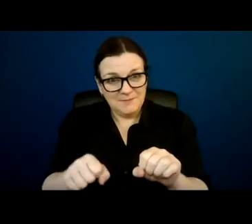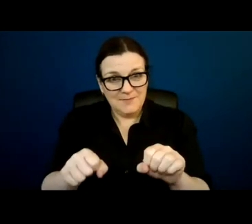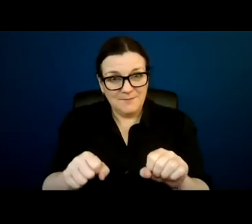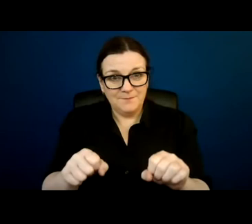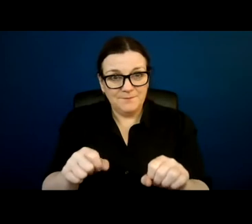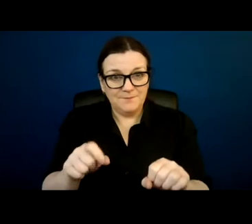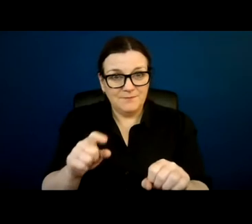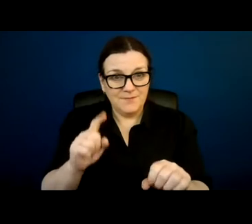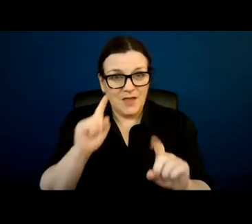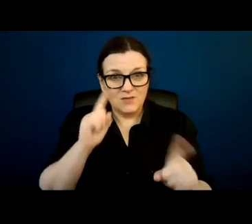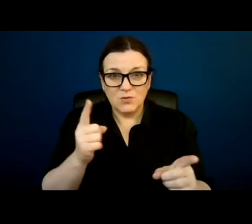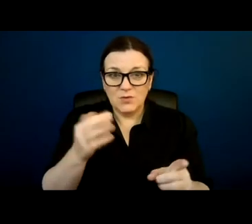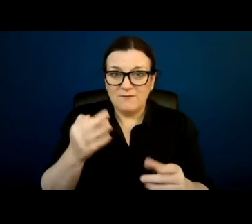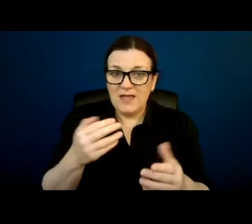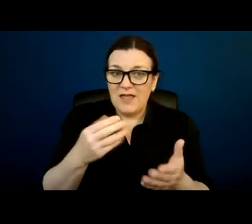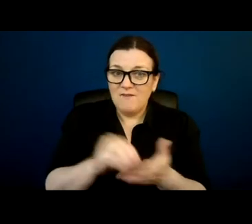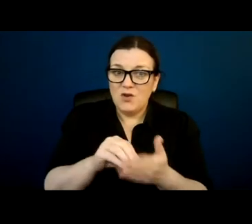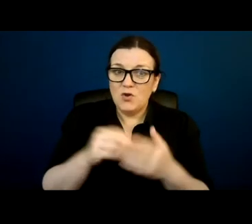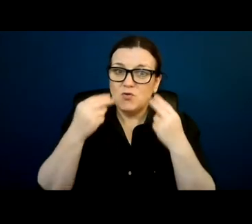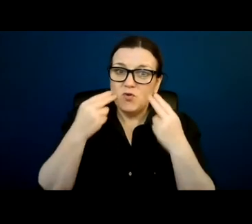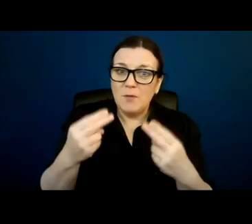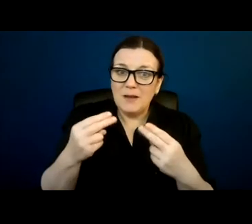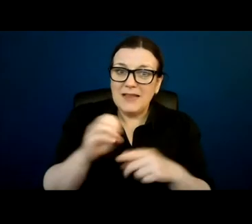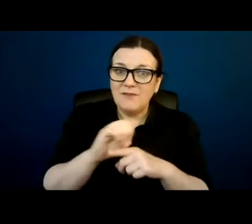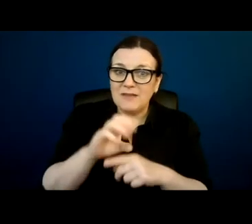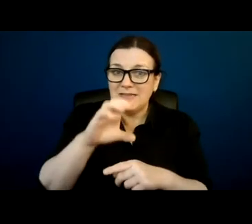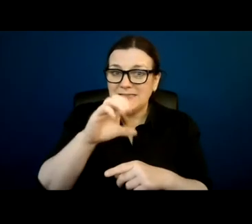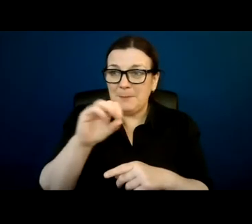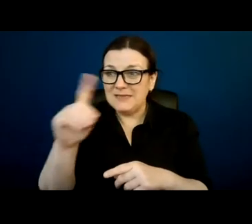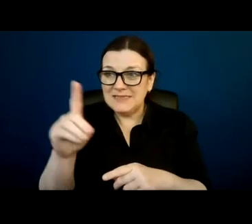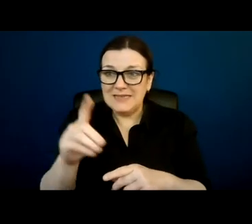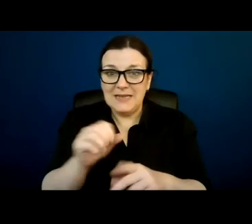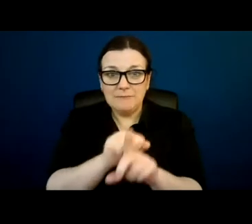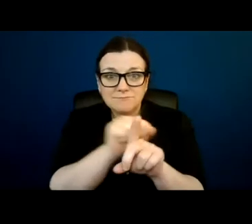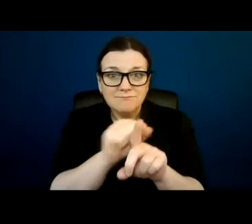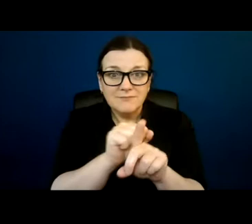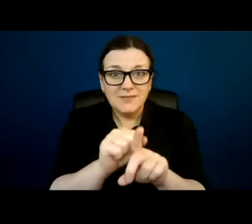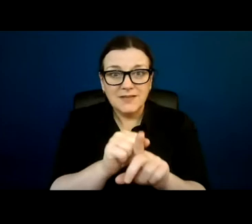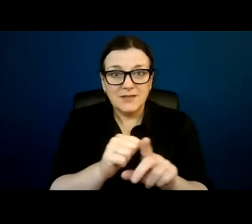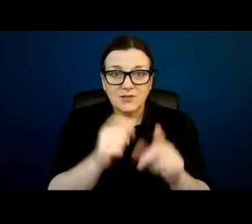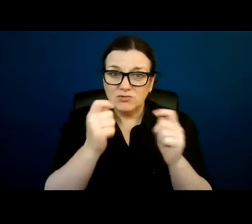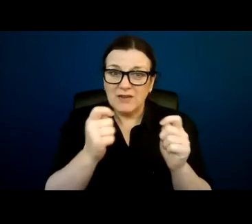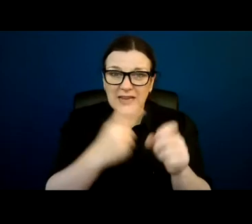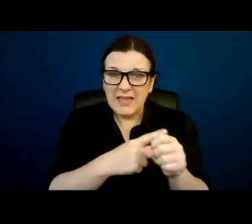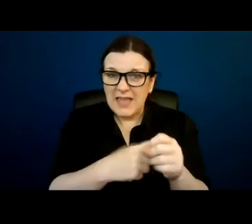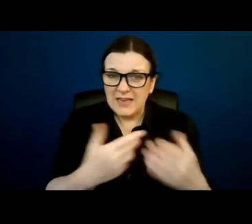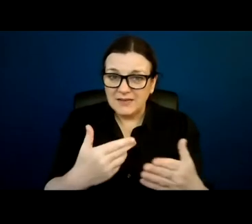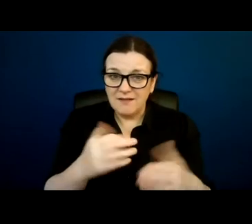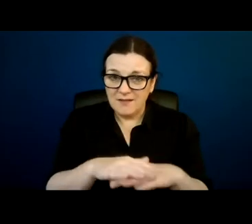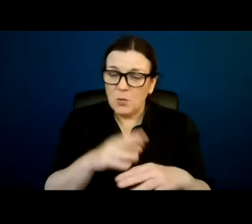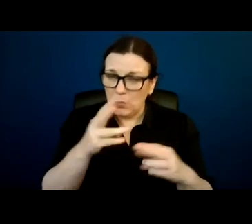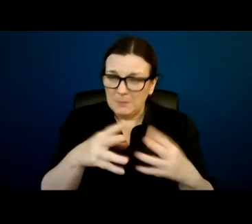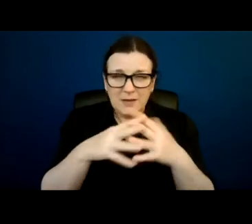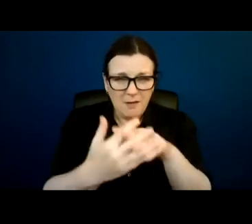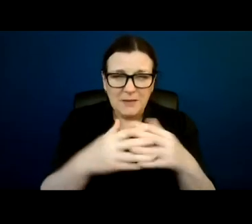normal approach to CPD is going to be enough to cover their retraining under this new system, which is going to be quite complicated. And it's going to take a while to,